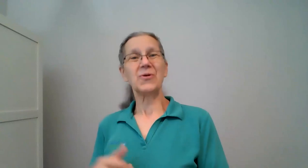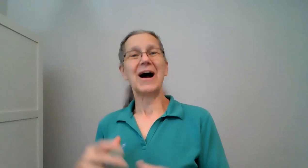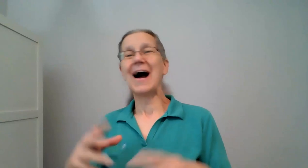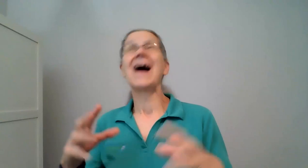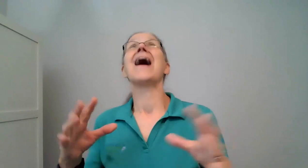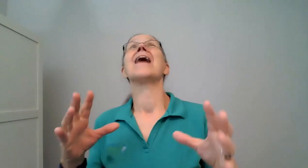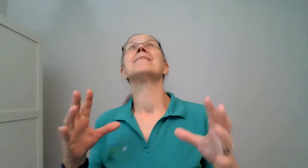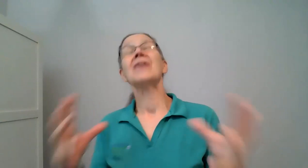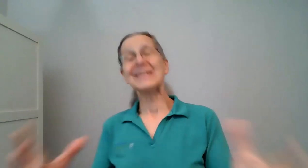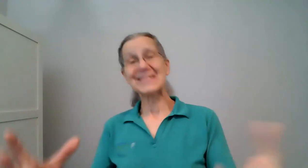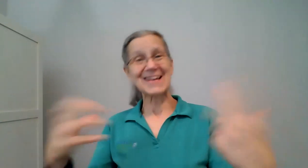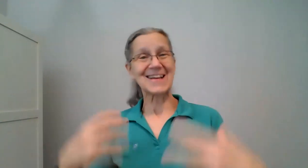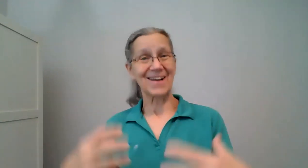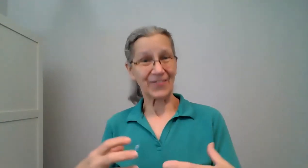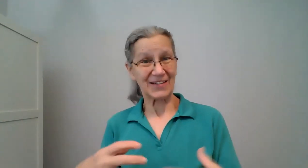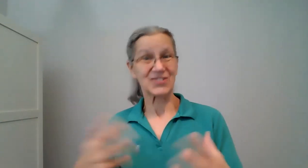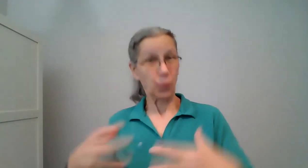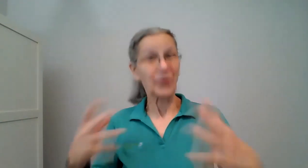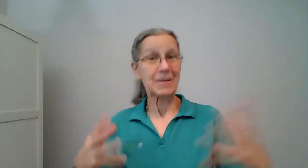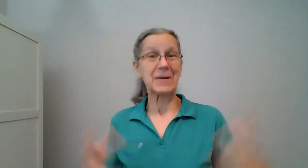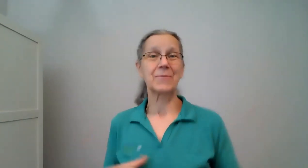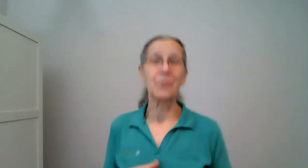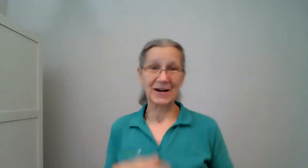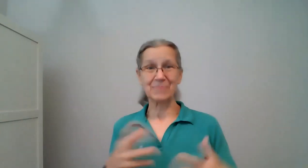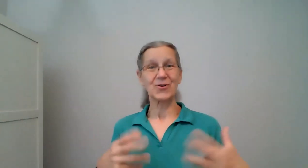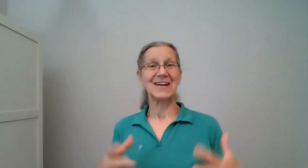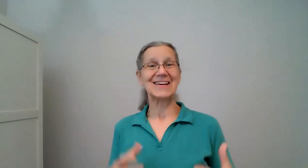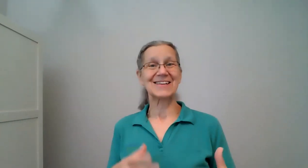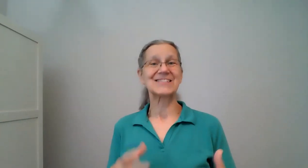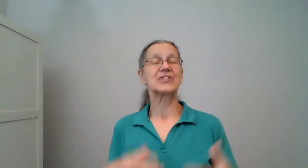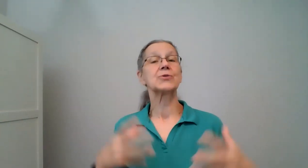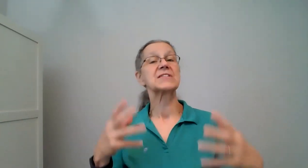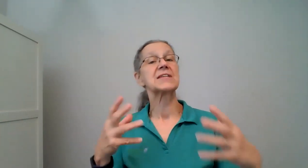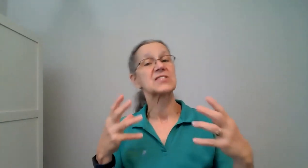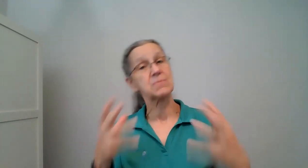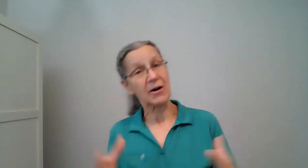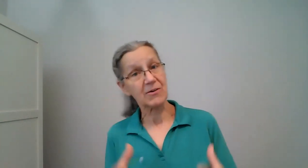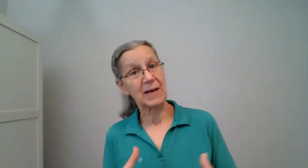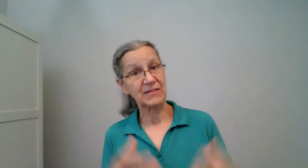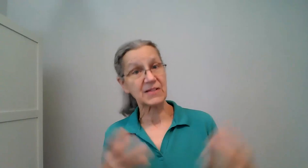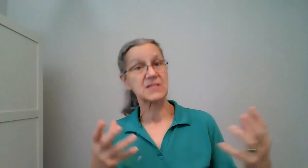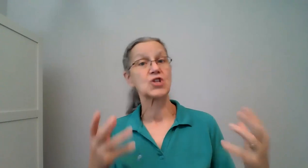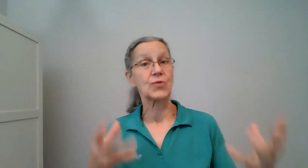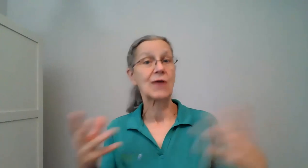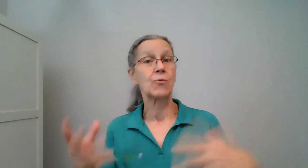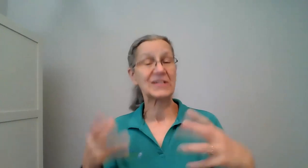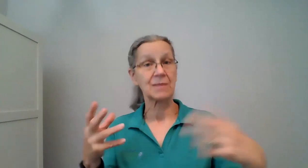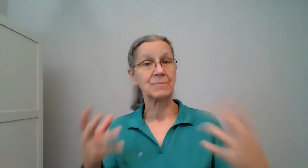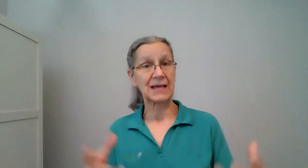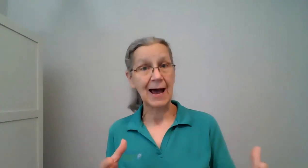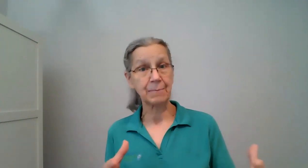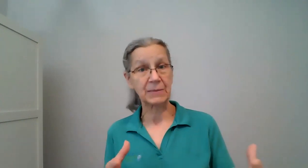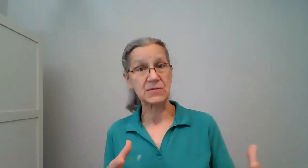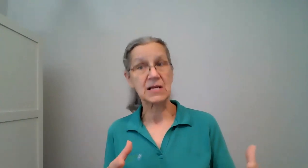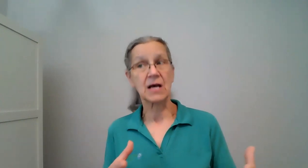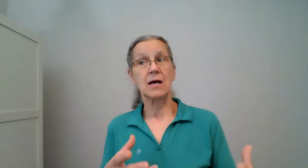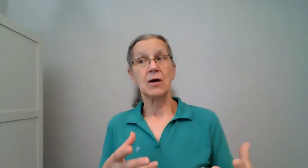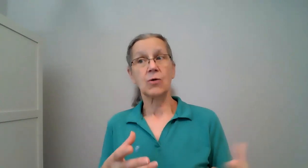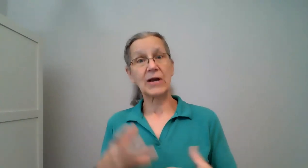so i'm not saying all this to worry people what i'm trying to get us to do is get smart about this so that when something happens we